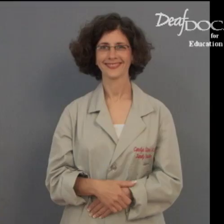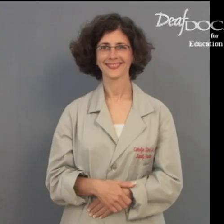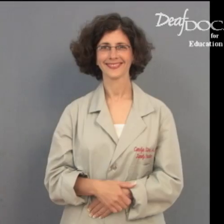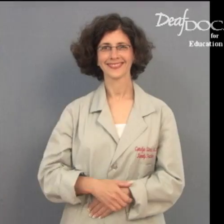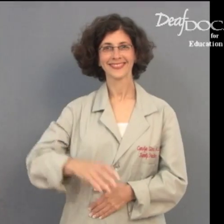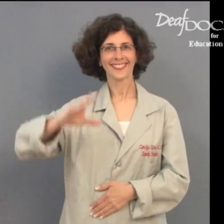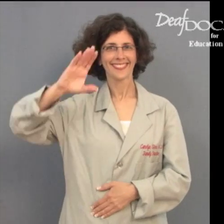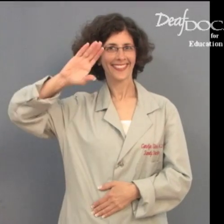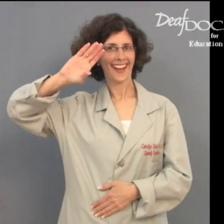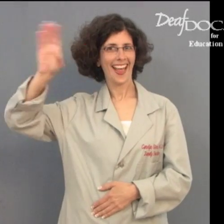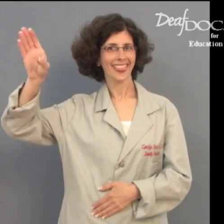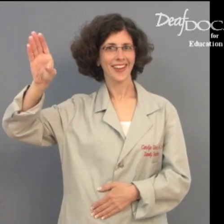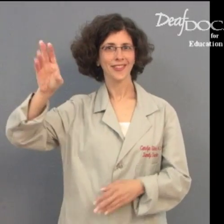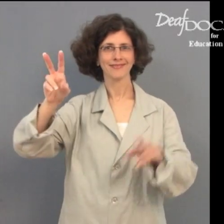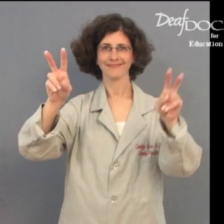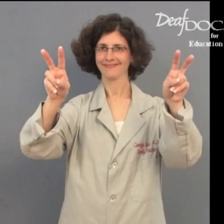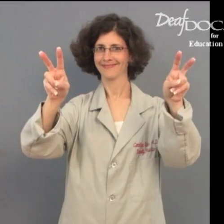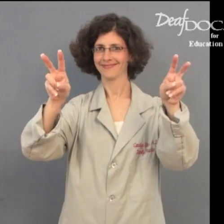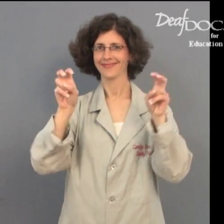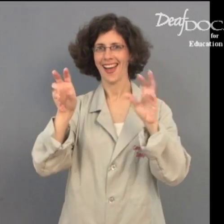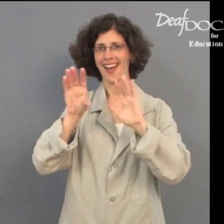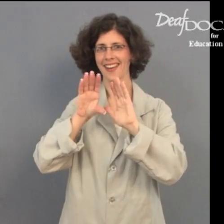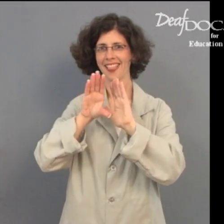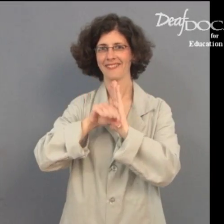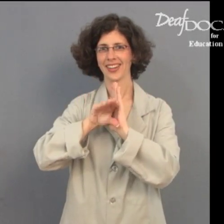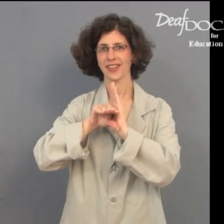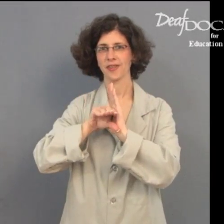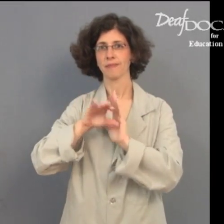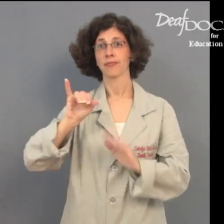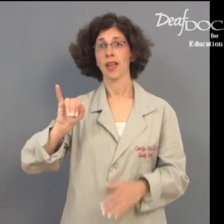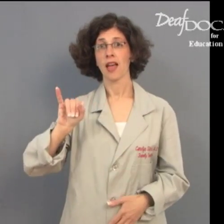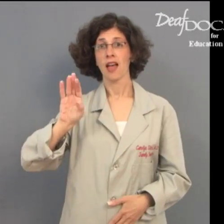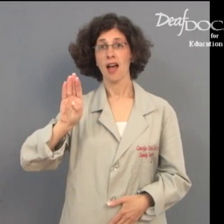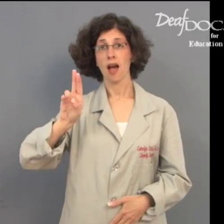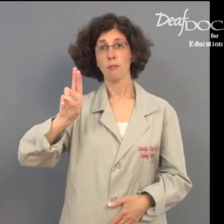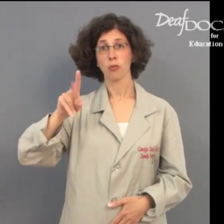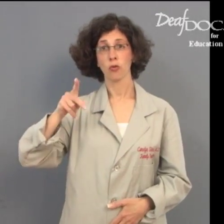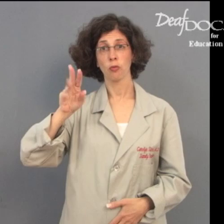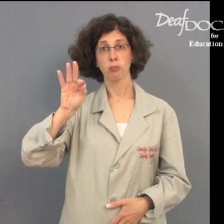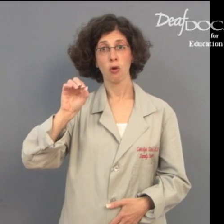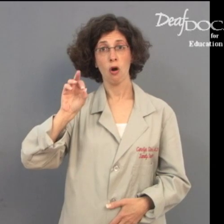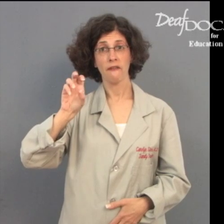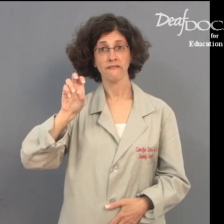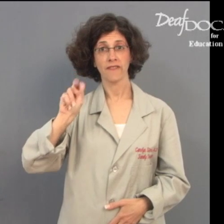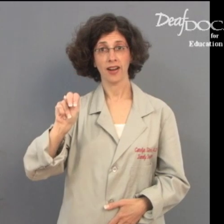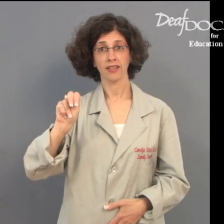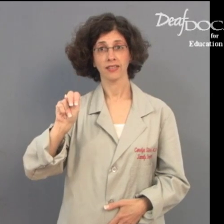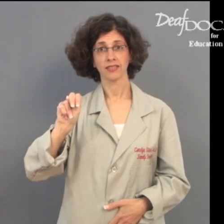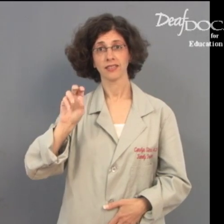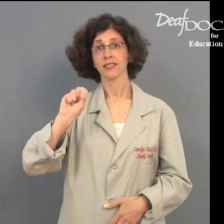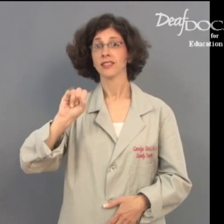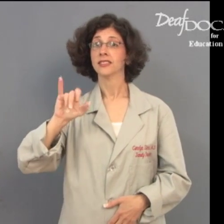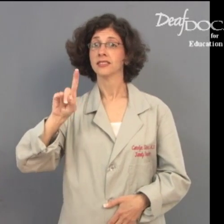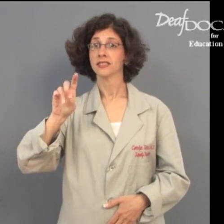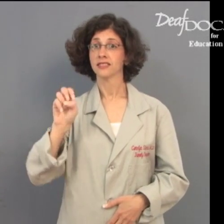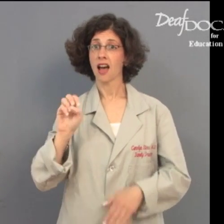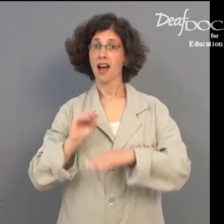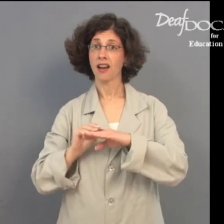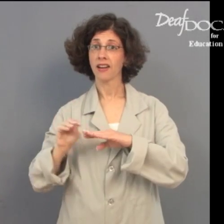Hello everyone. This presentation is titled Ibuprofen Side